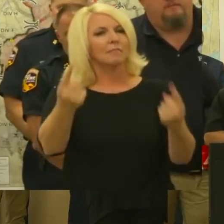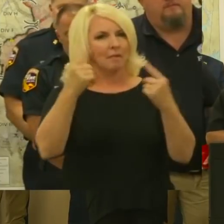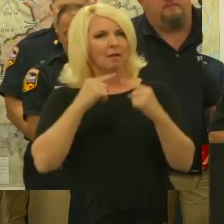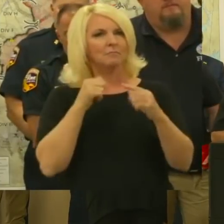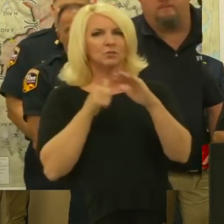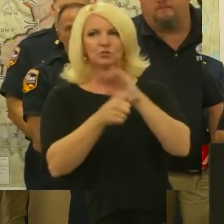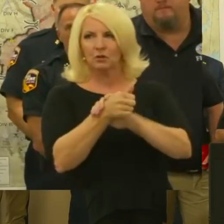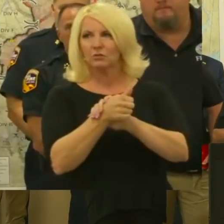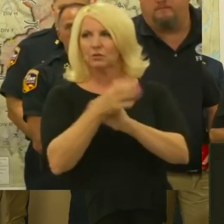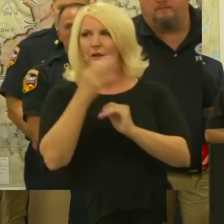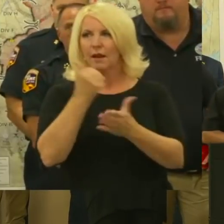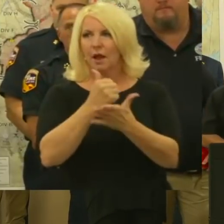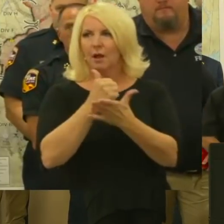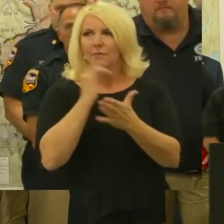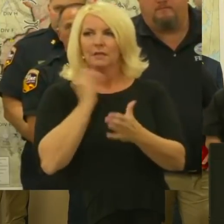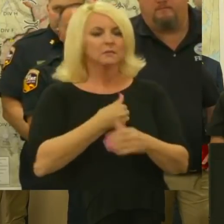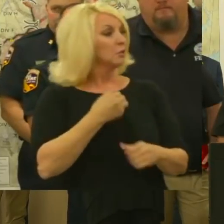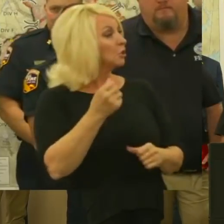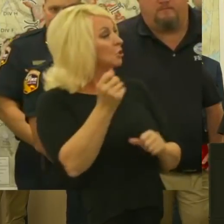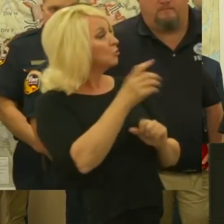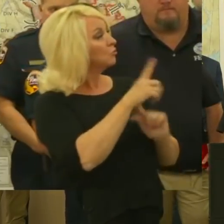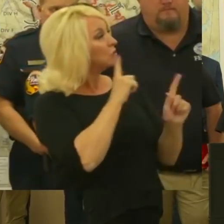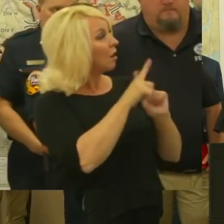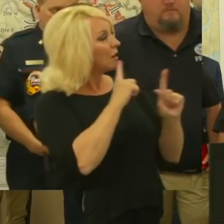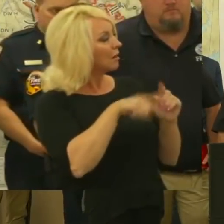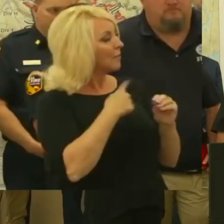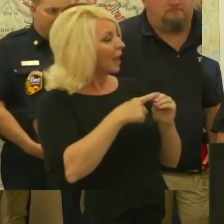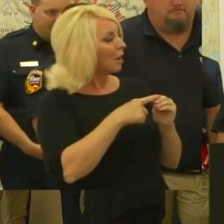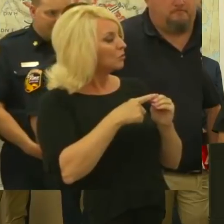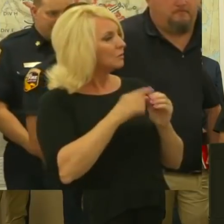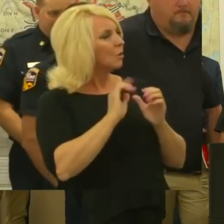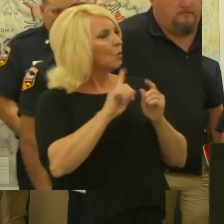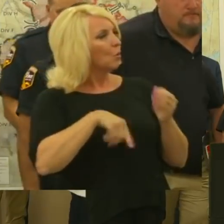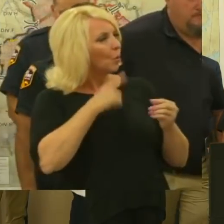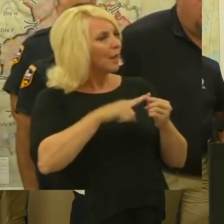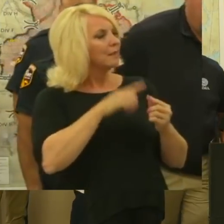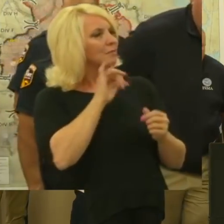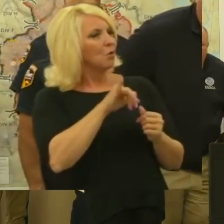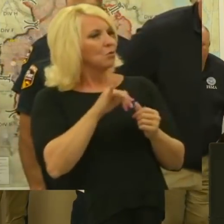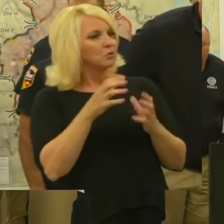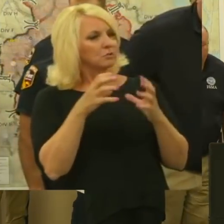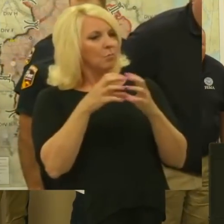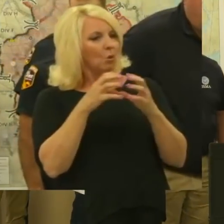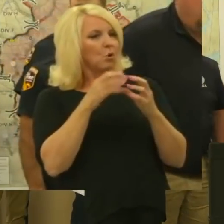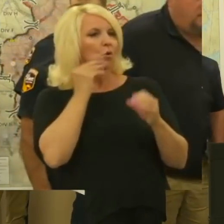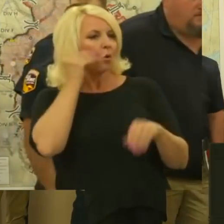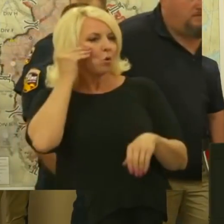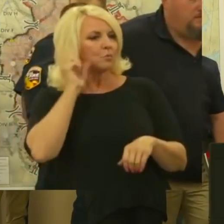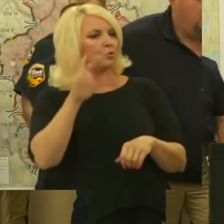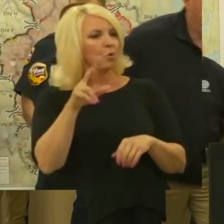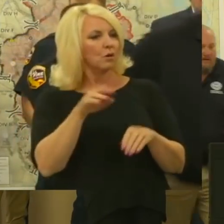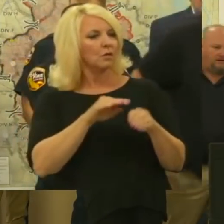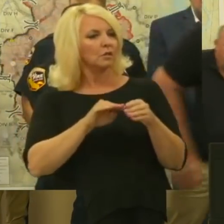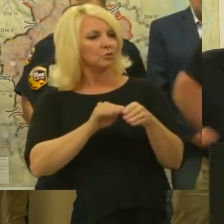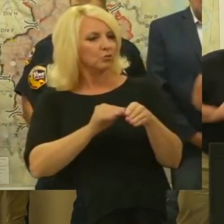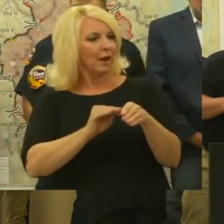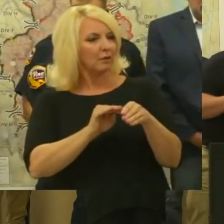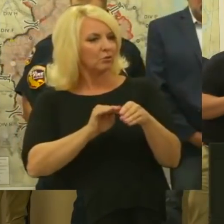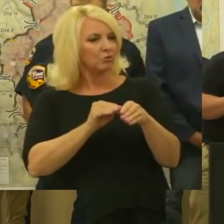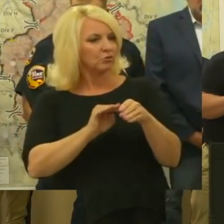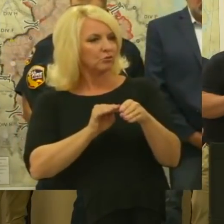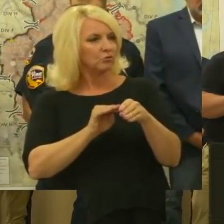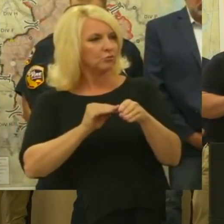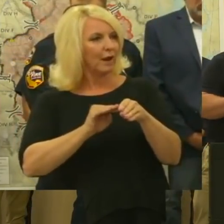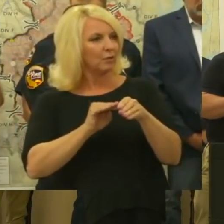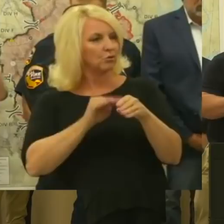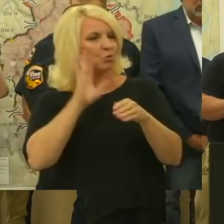as we work